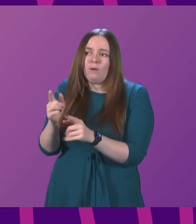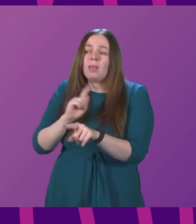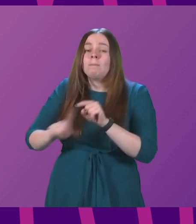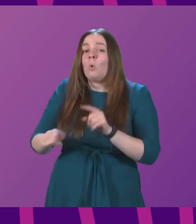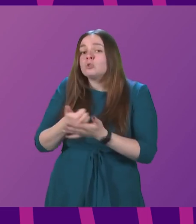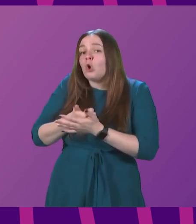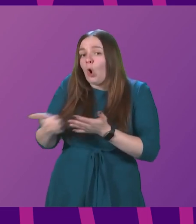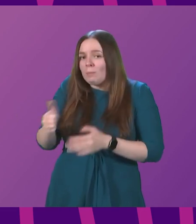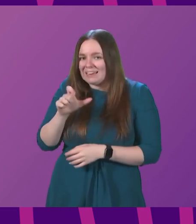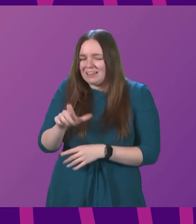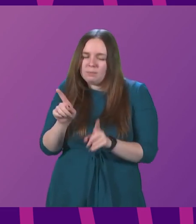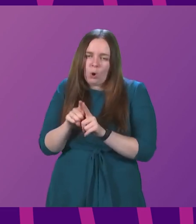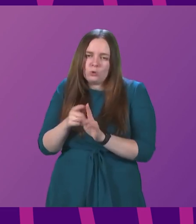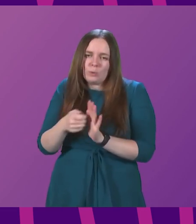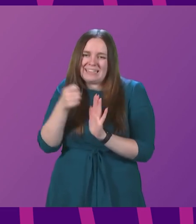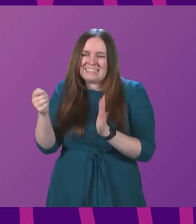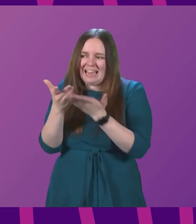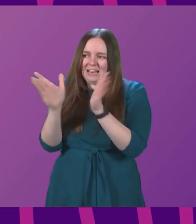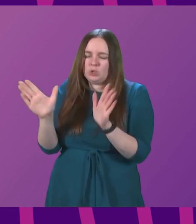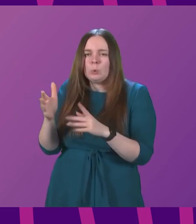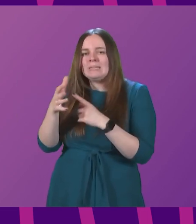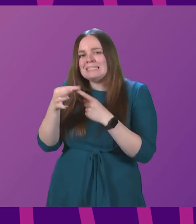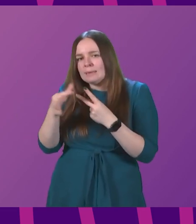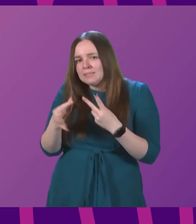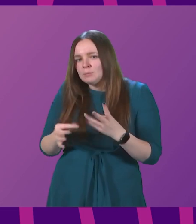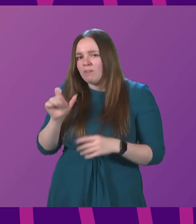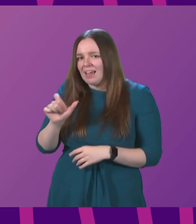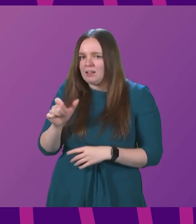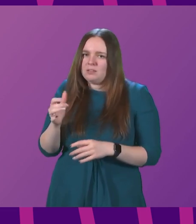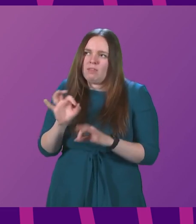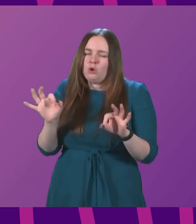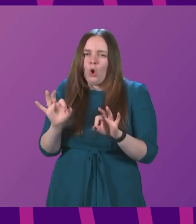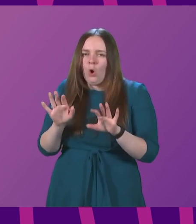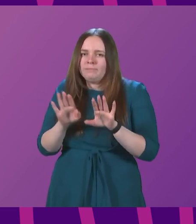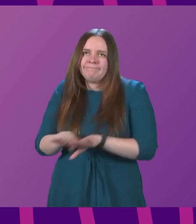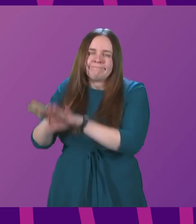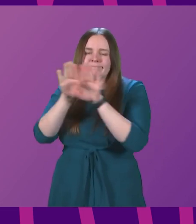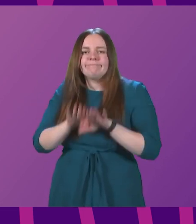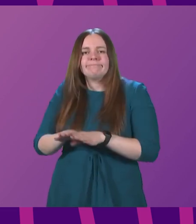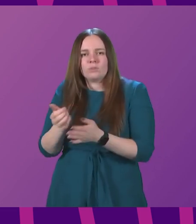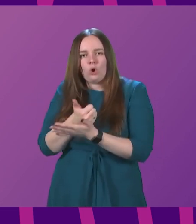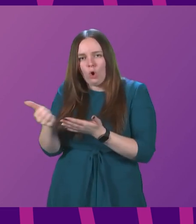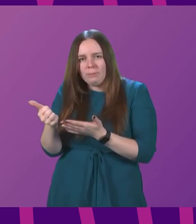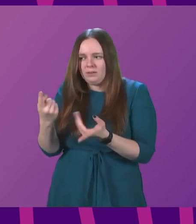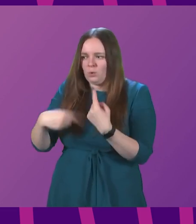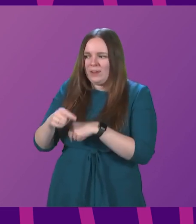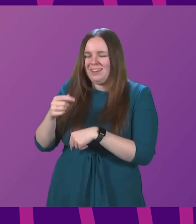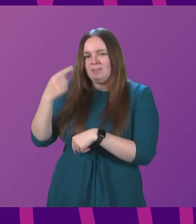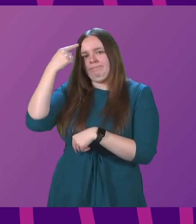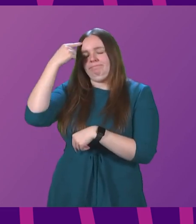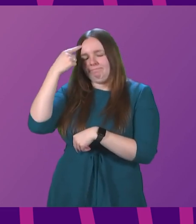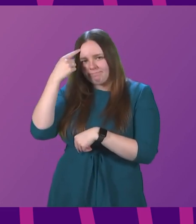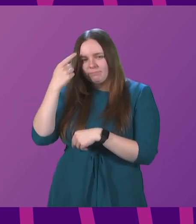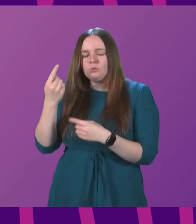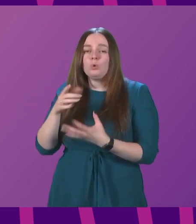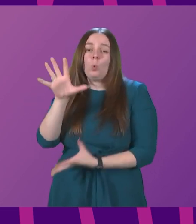common cancers, but also extending that to symptoms of cancer that are perhaps not as common as the ones that we often think of. So,